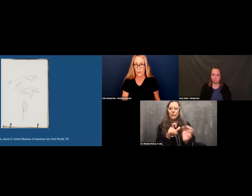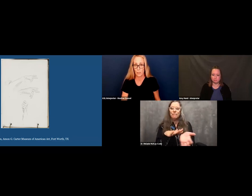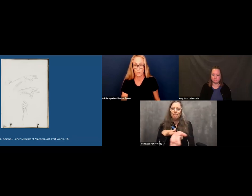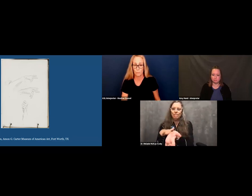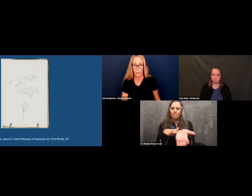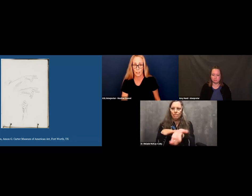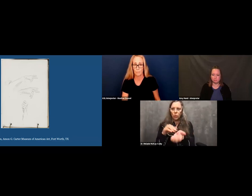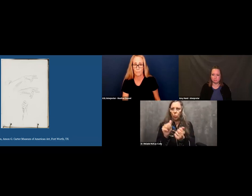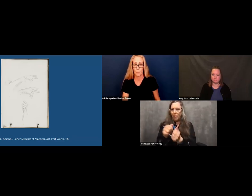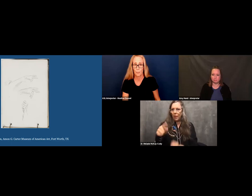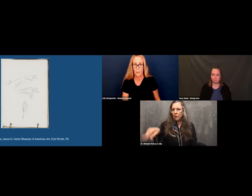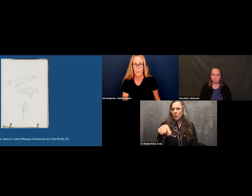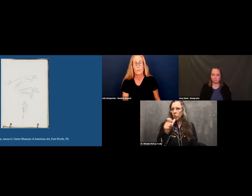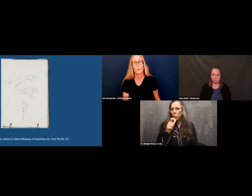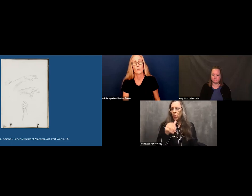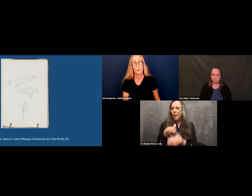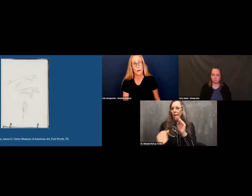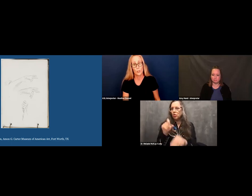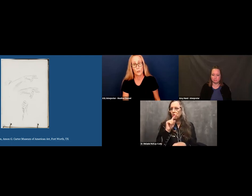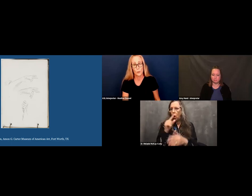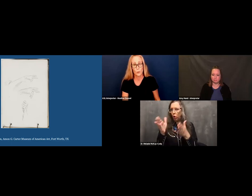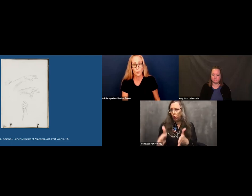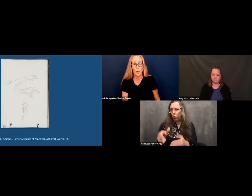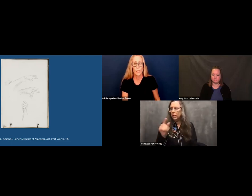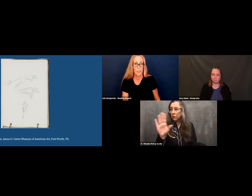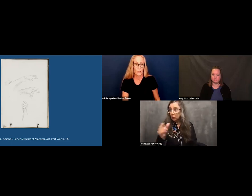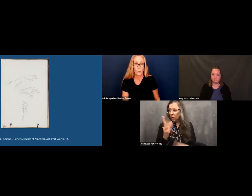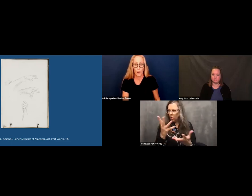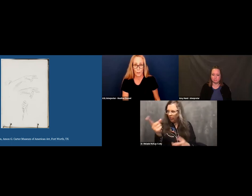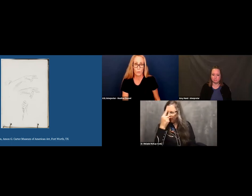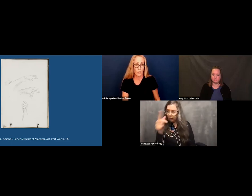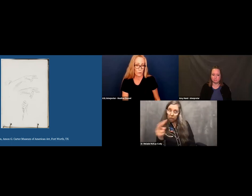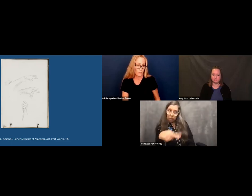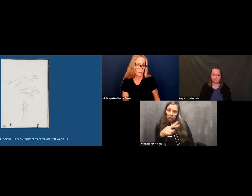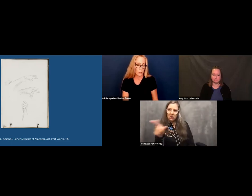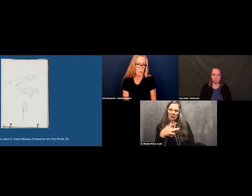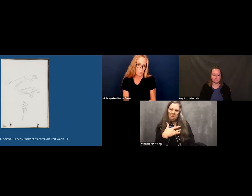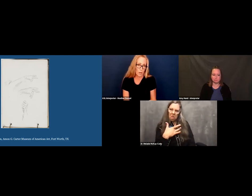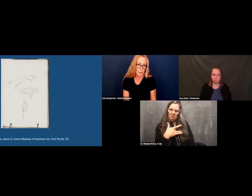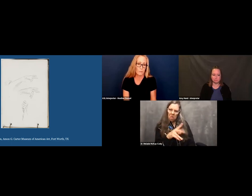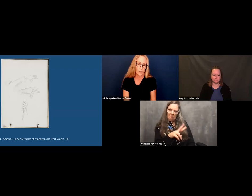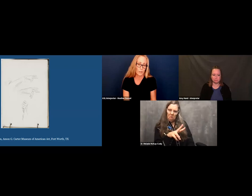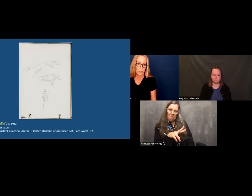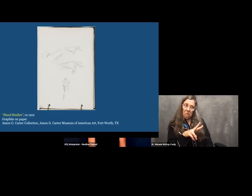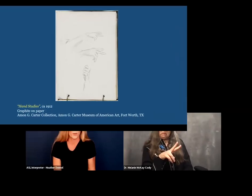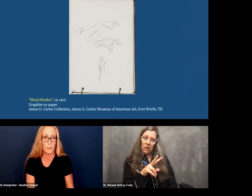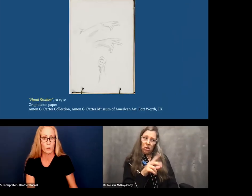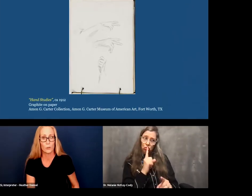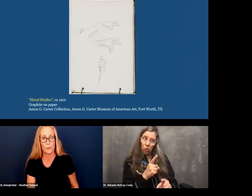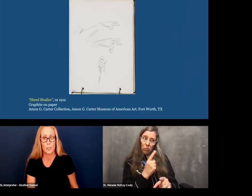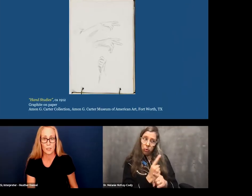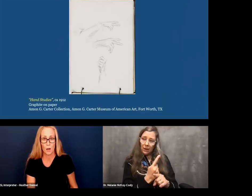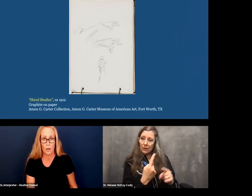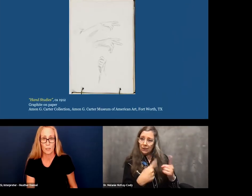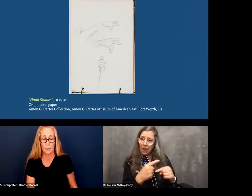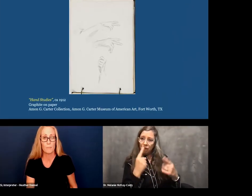ascertain the actual meaning. So what we often do is I will confer with someone